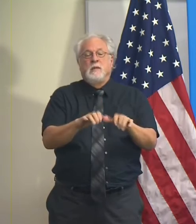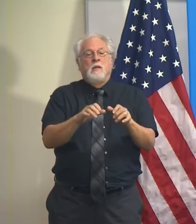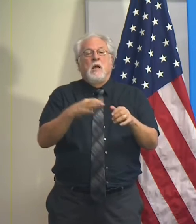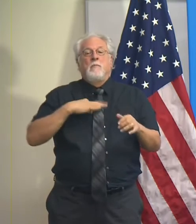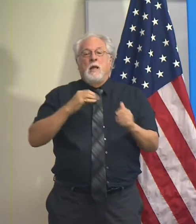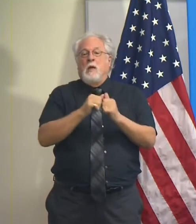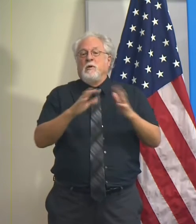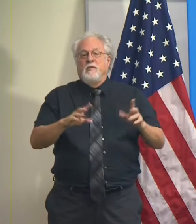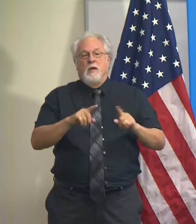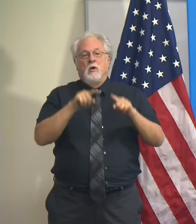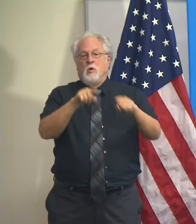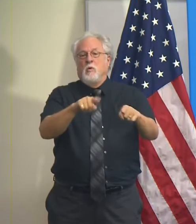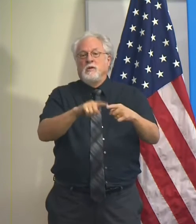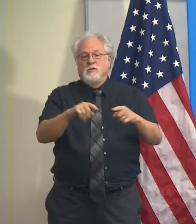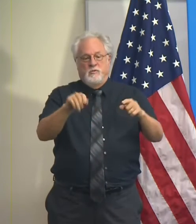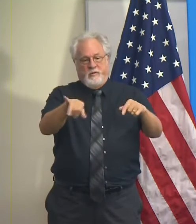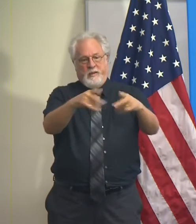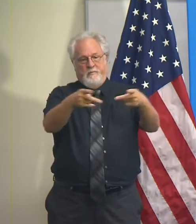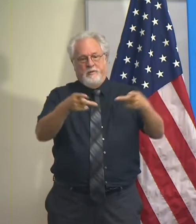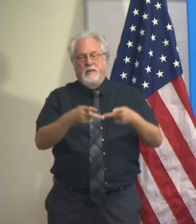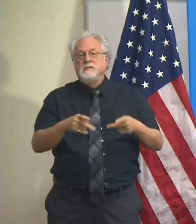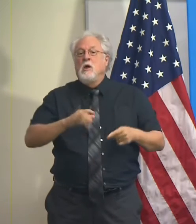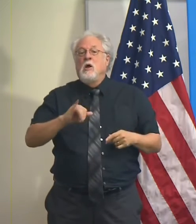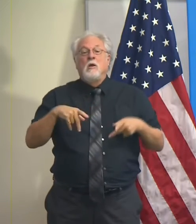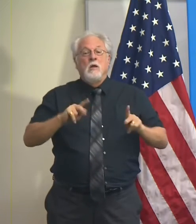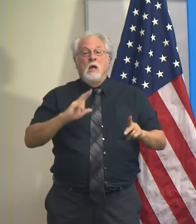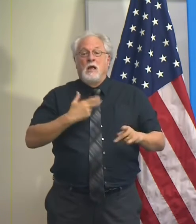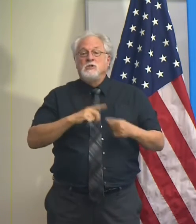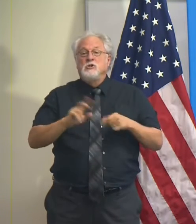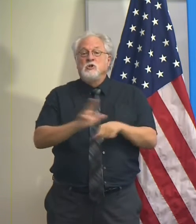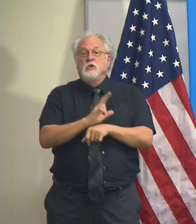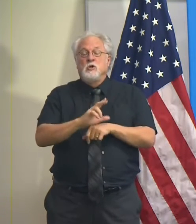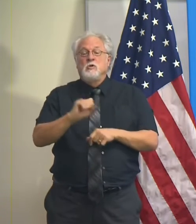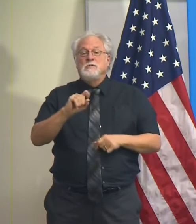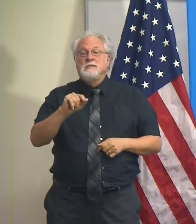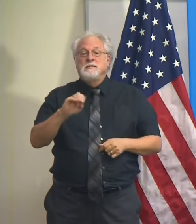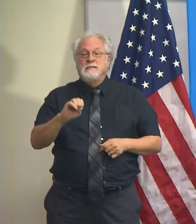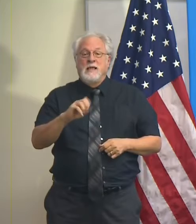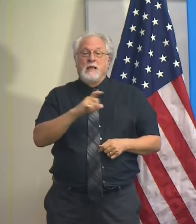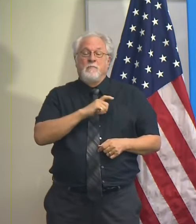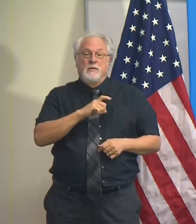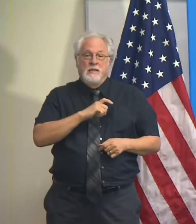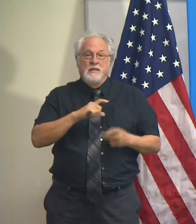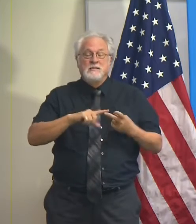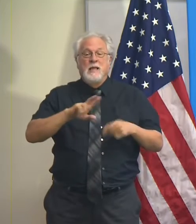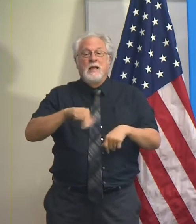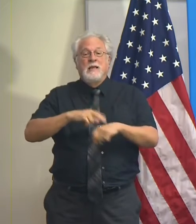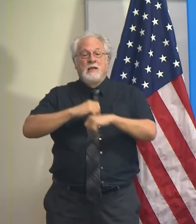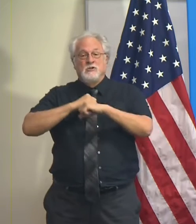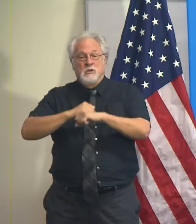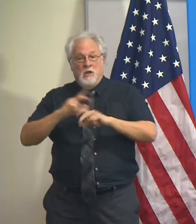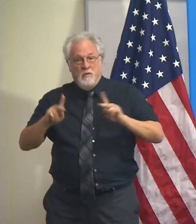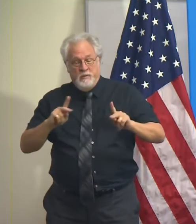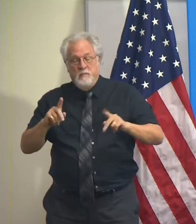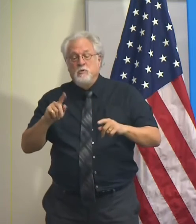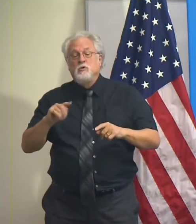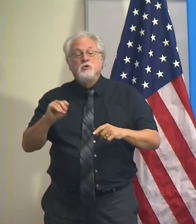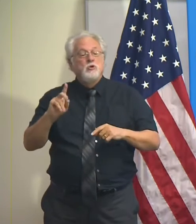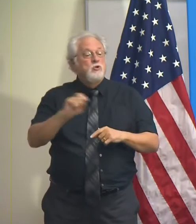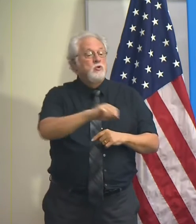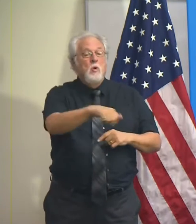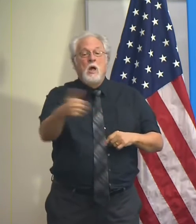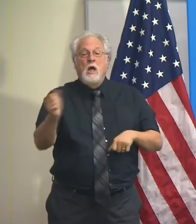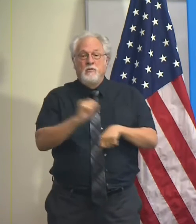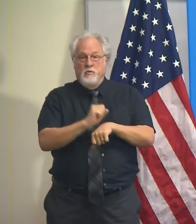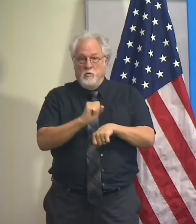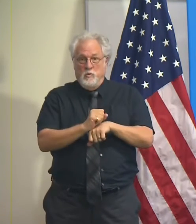having to go to a fixed site. It also allows us to use our state police officers and national guardsmen to continue to do other missions